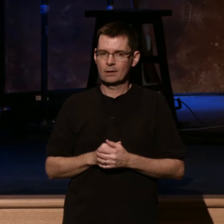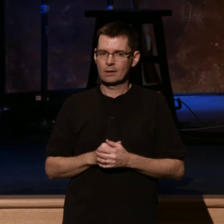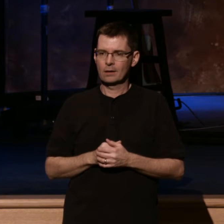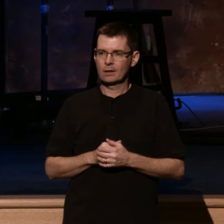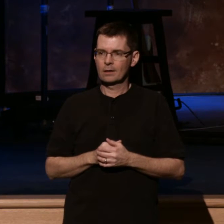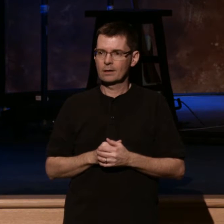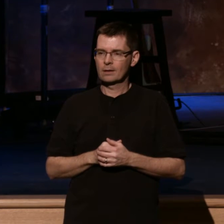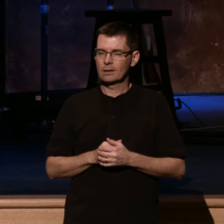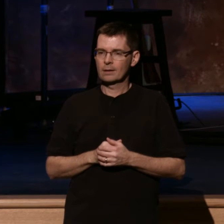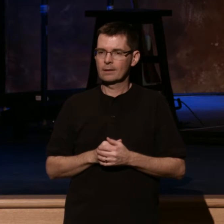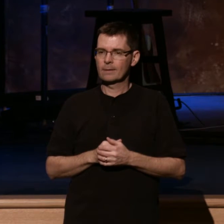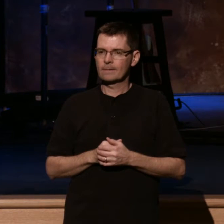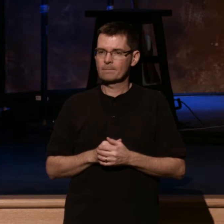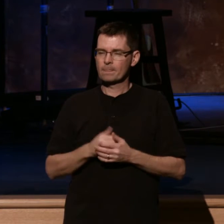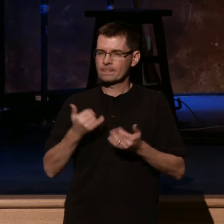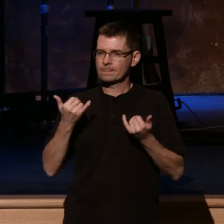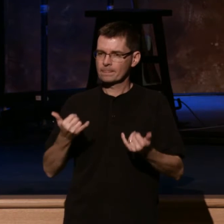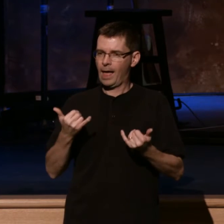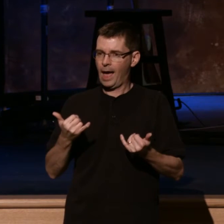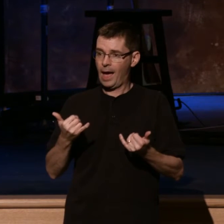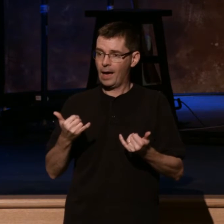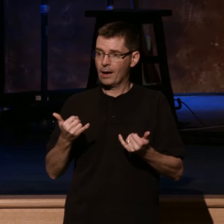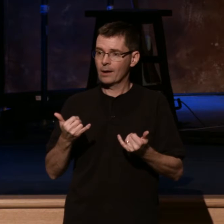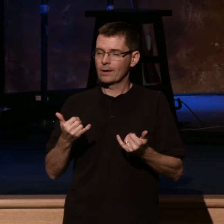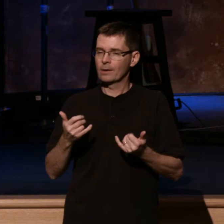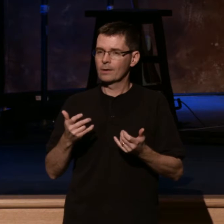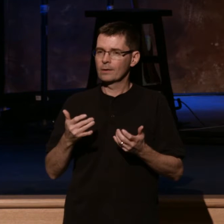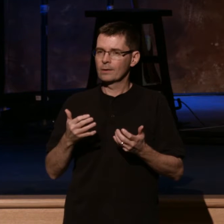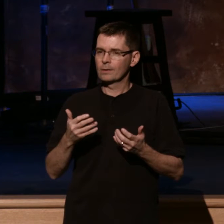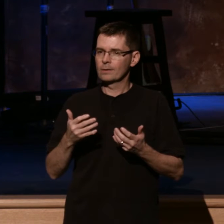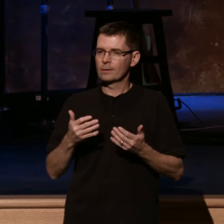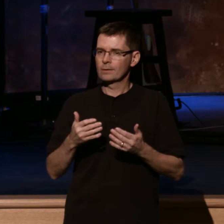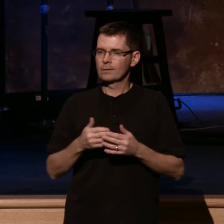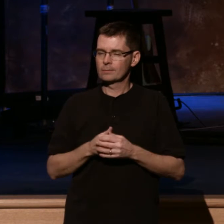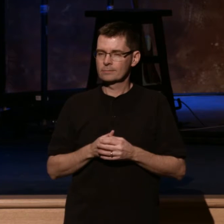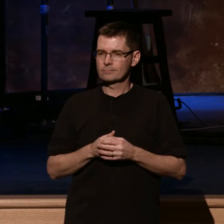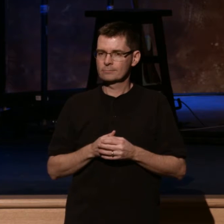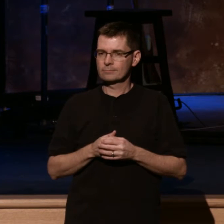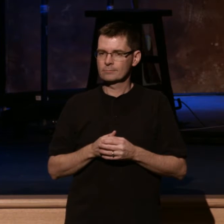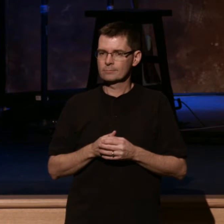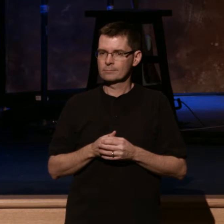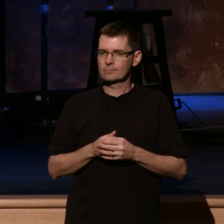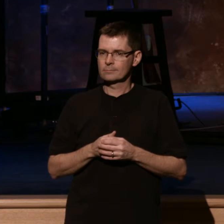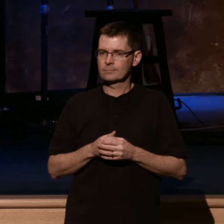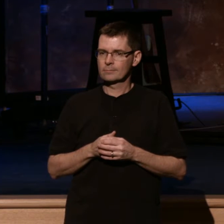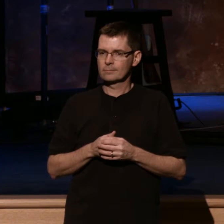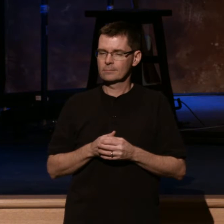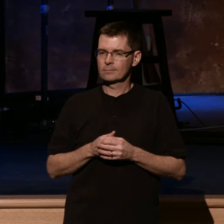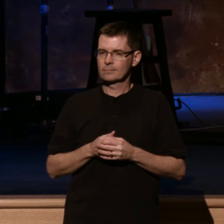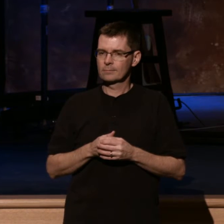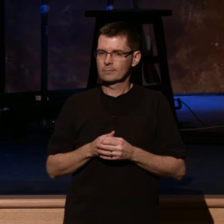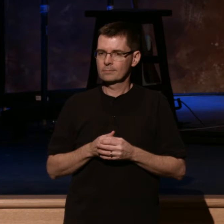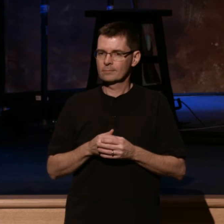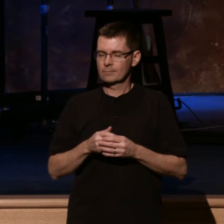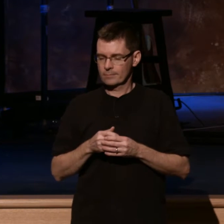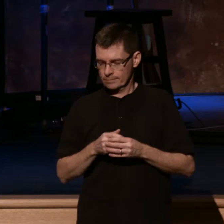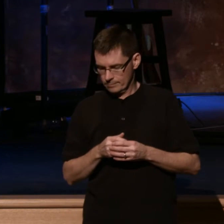Now, here's the kicker, the flip side of the coin. And you've already heard this too. When that is not the case,